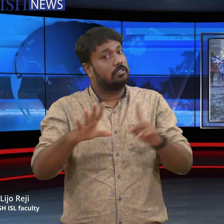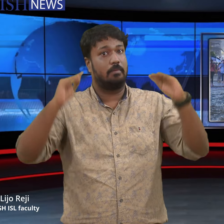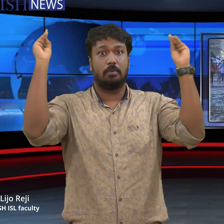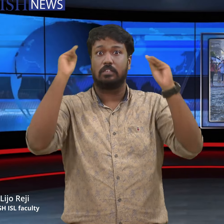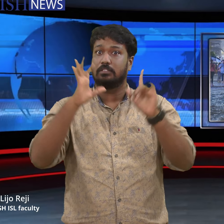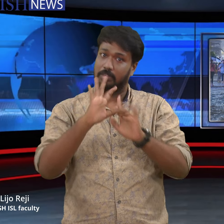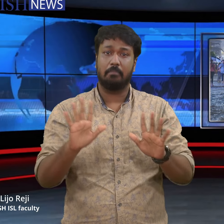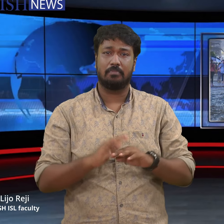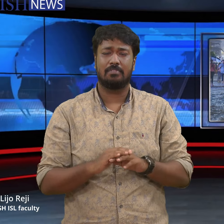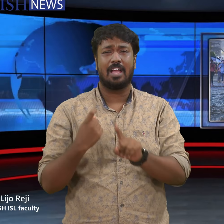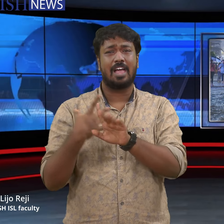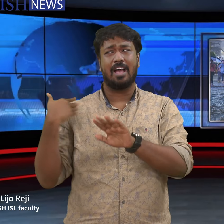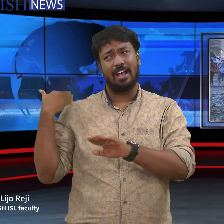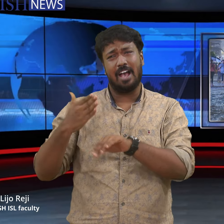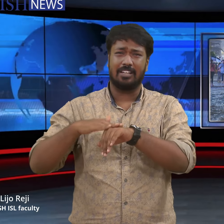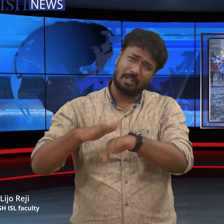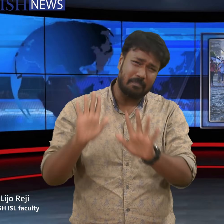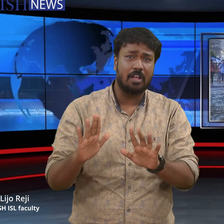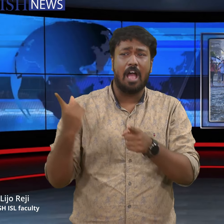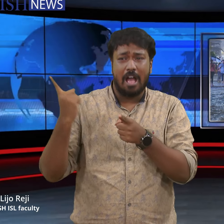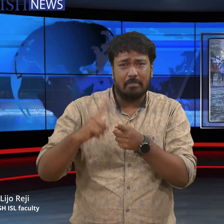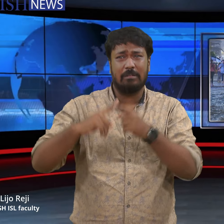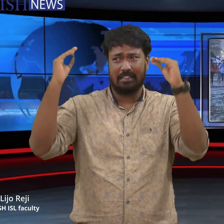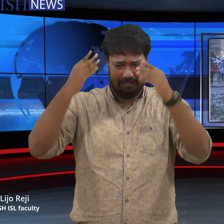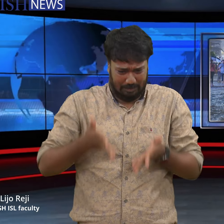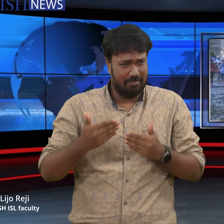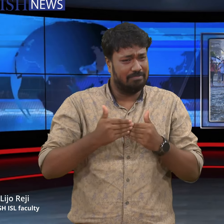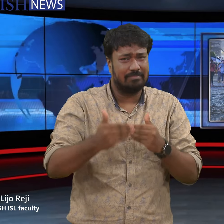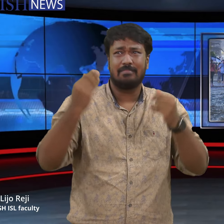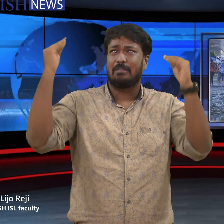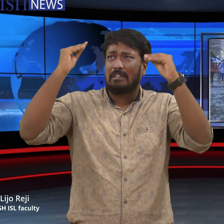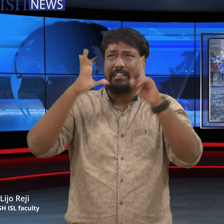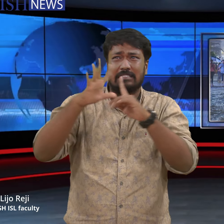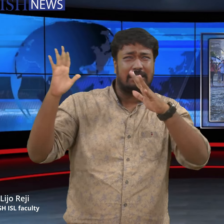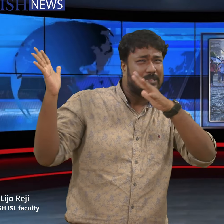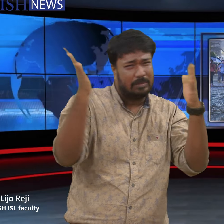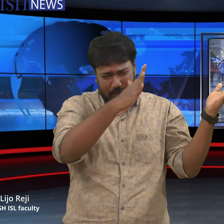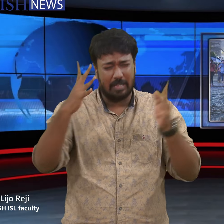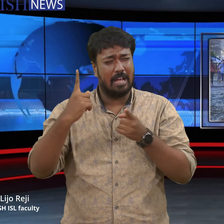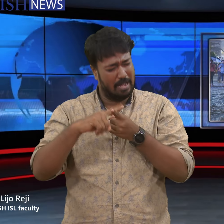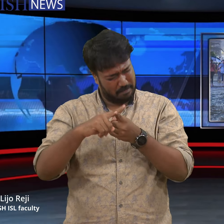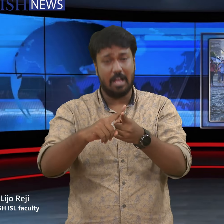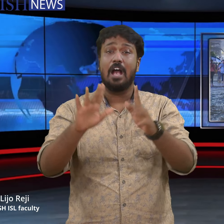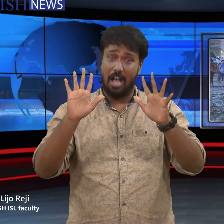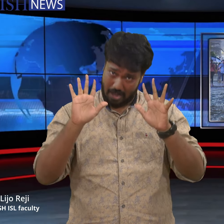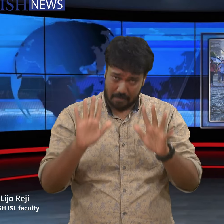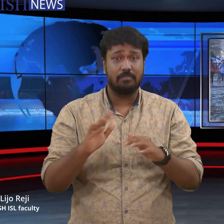monsoon showers accompanied by strong winds. These weather conditions have led to widespread disruptions including tree